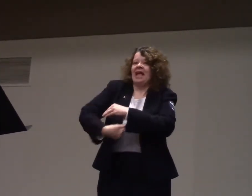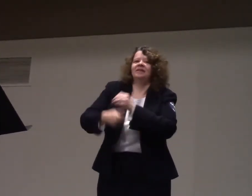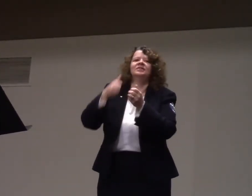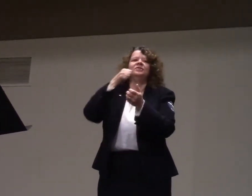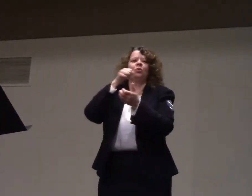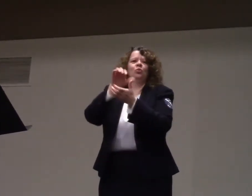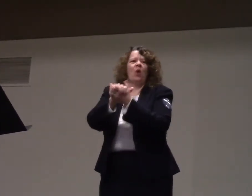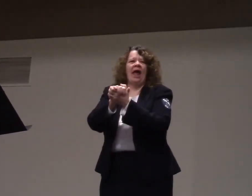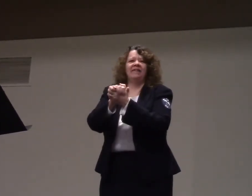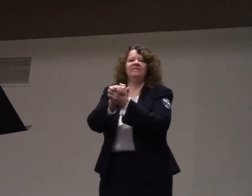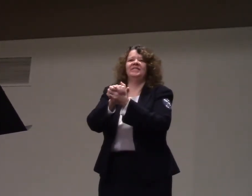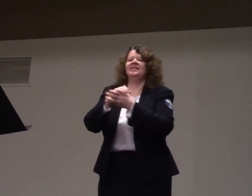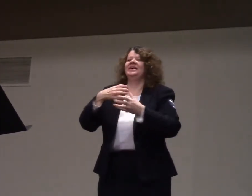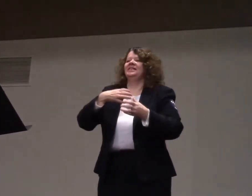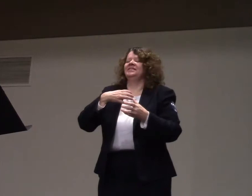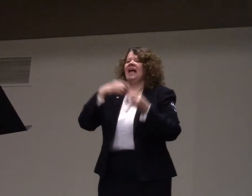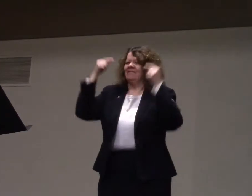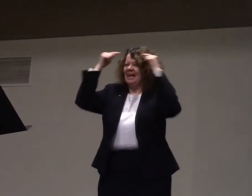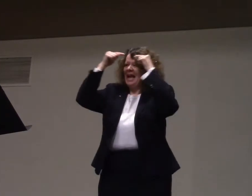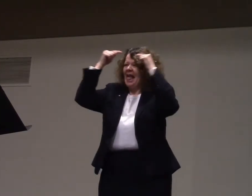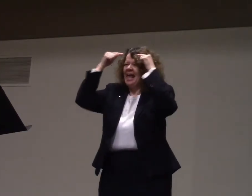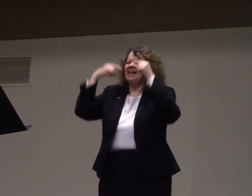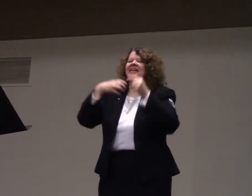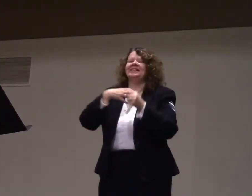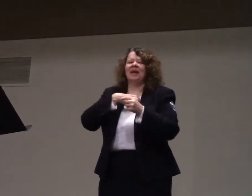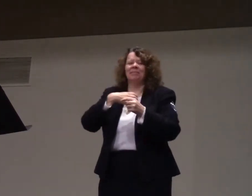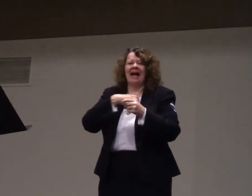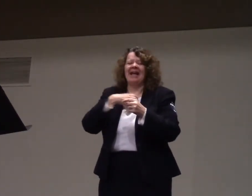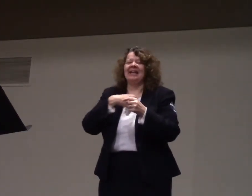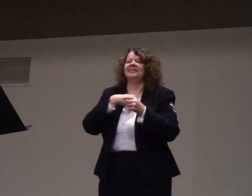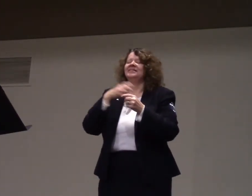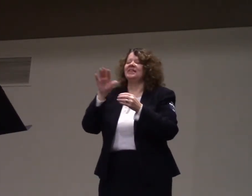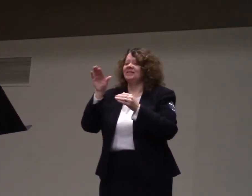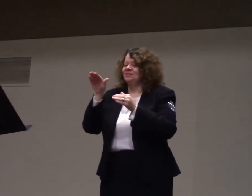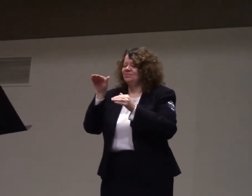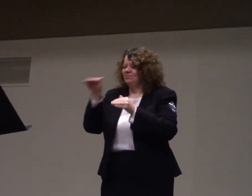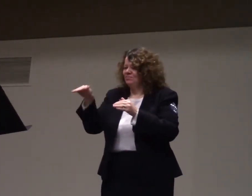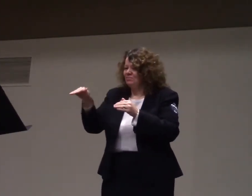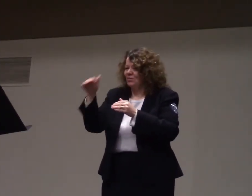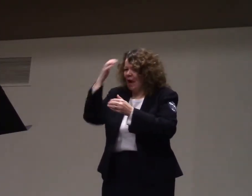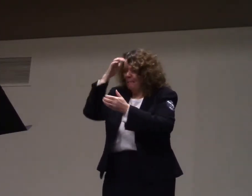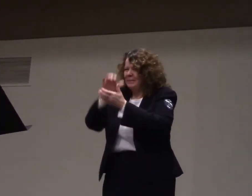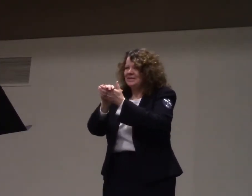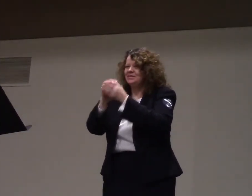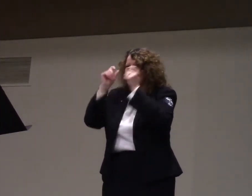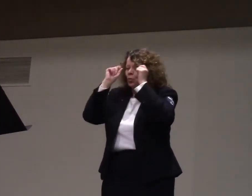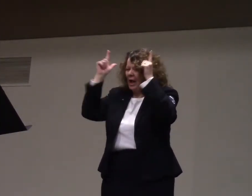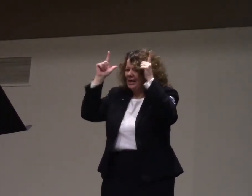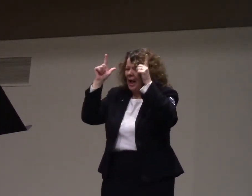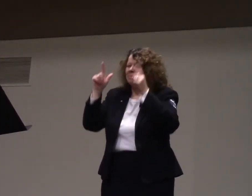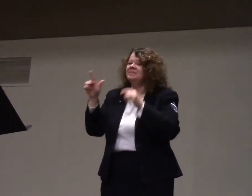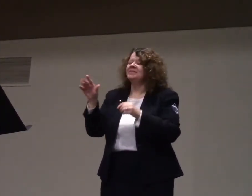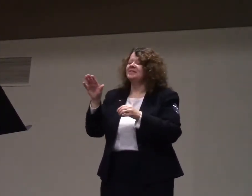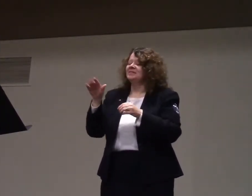They were staying overnight. The wife, she had moved that head and she was complaining about it. She said, come and wake her up.